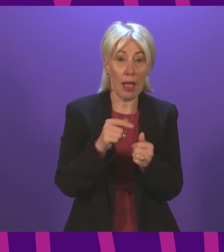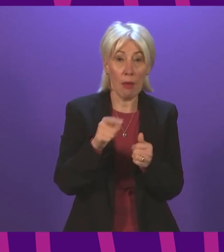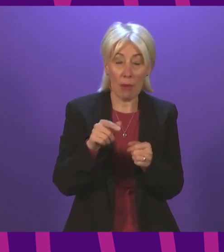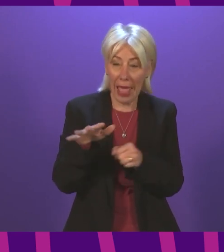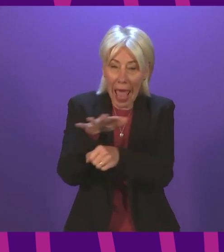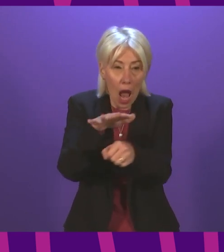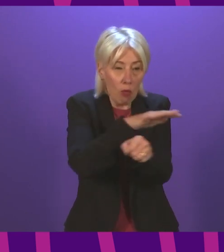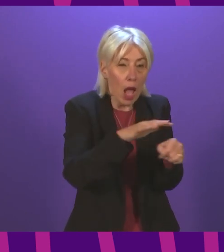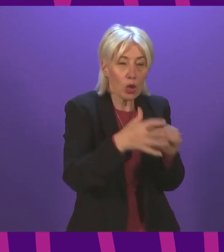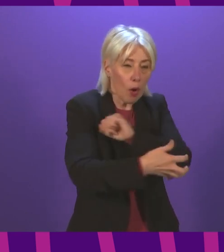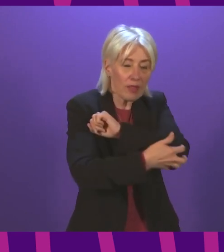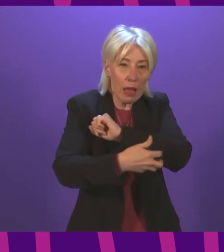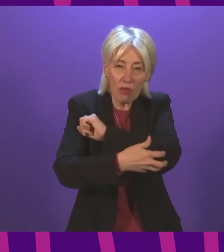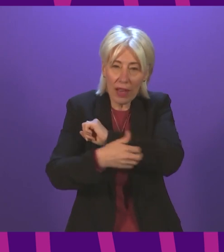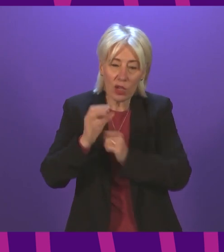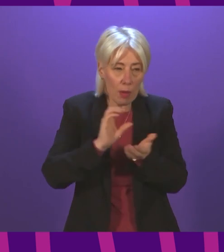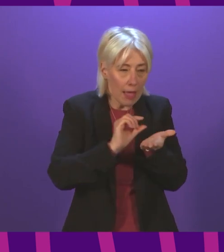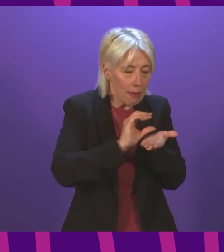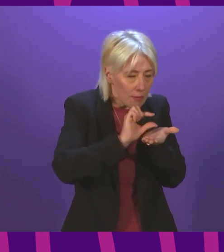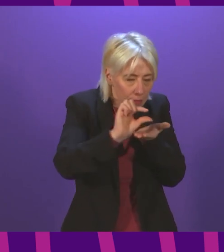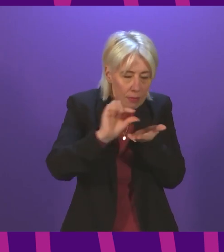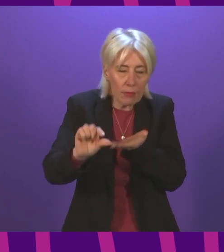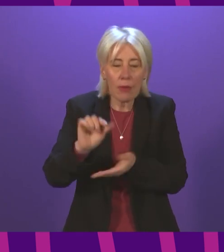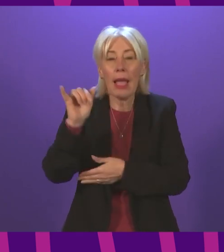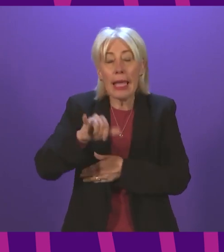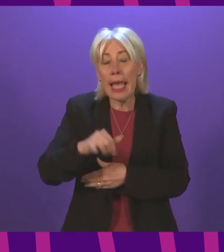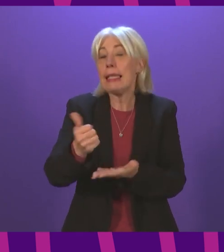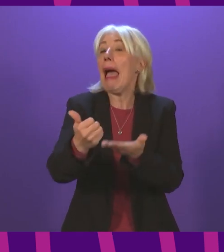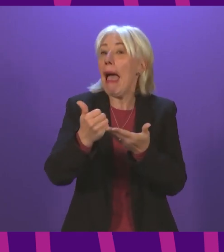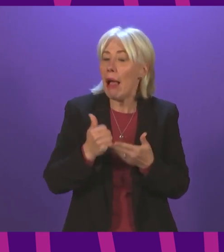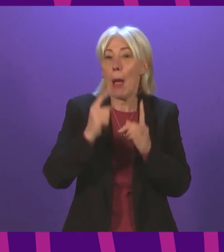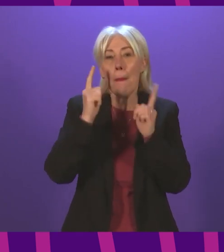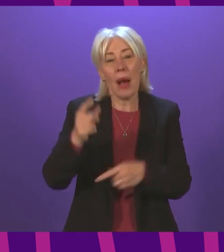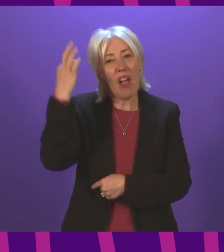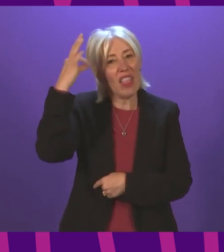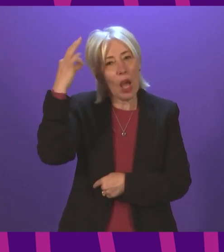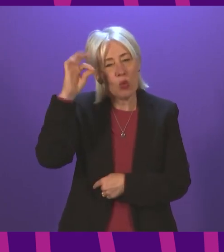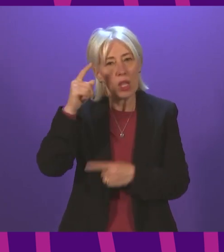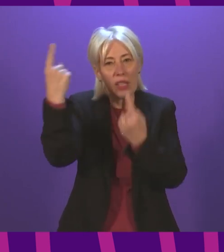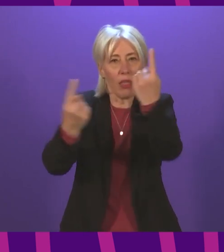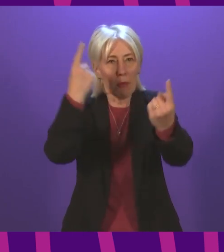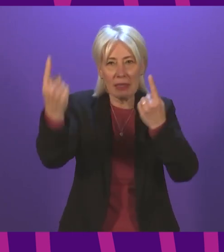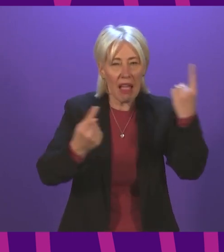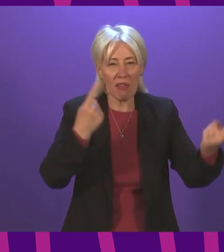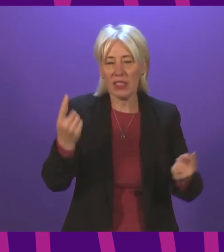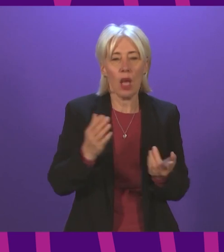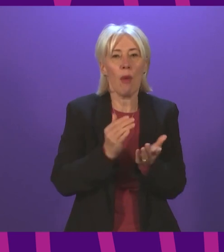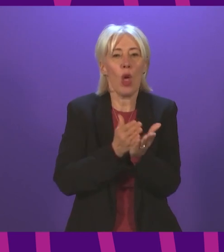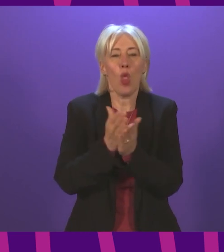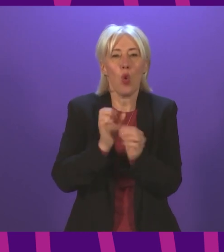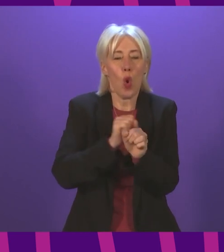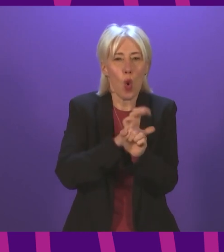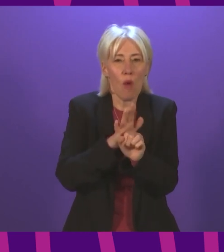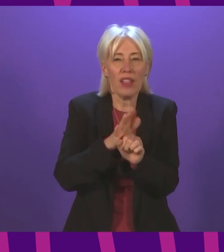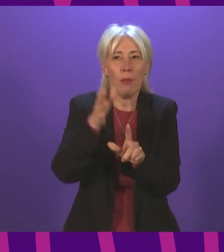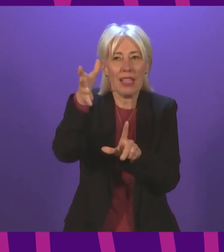areas of deprivation, that this helps? But part of the problem has been the Council's understandable redeployment during Covid of staff